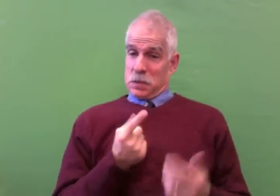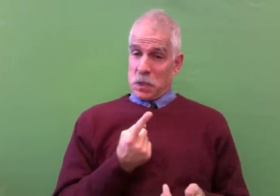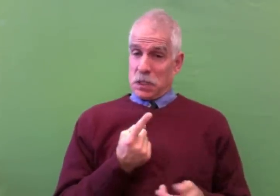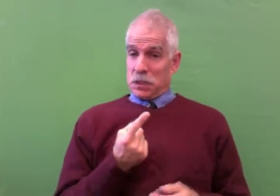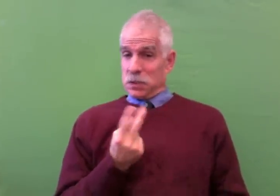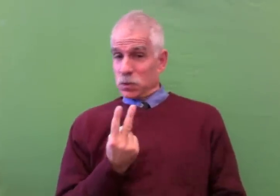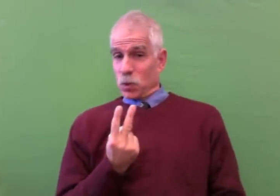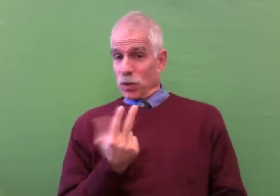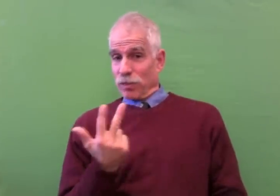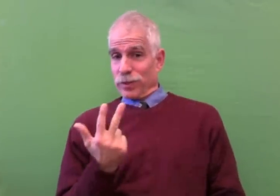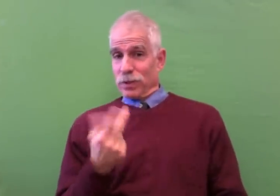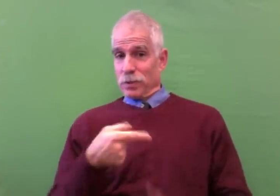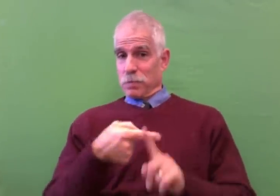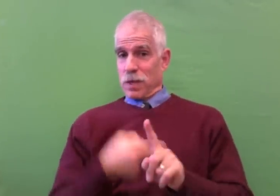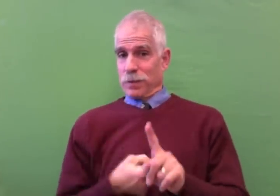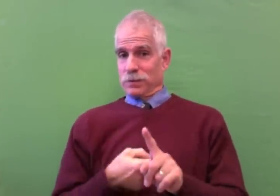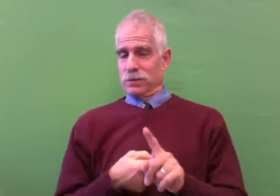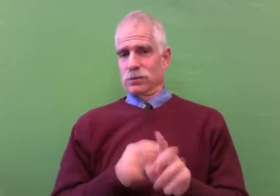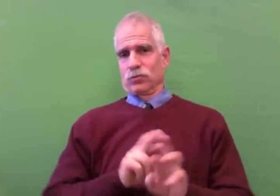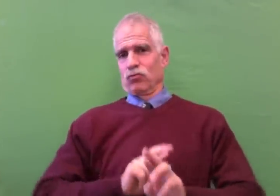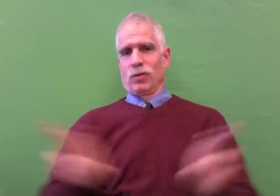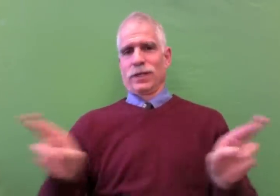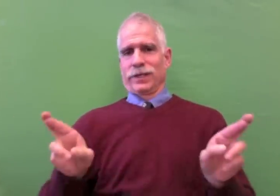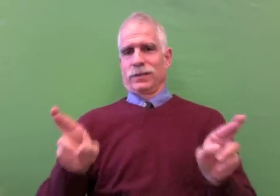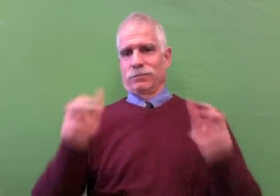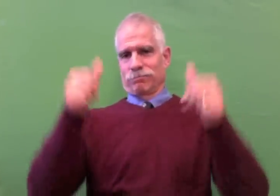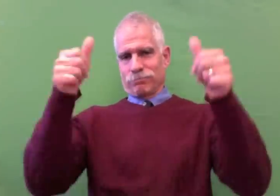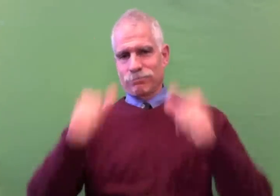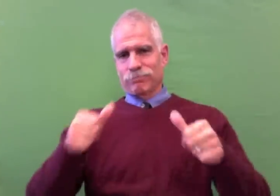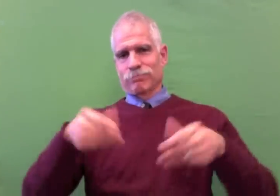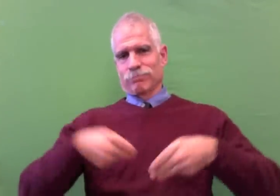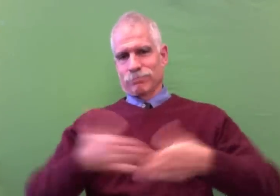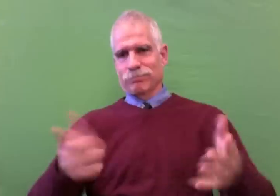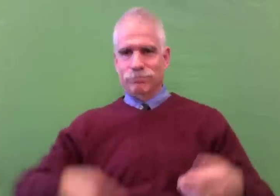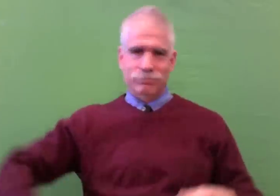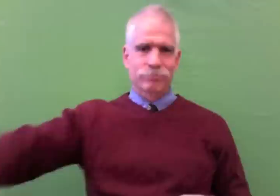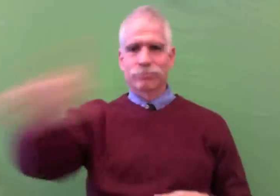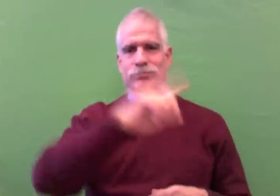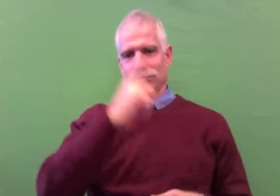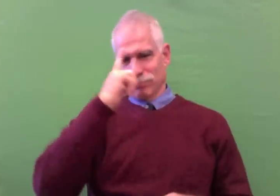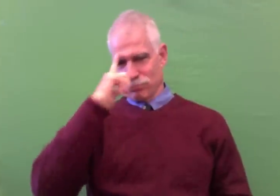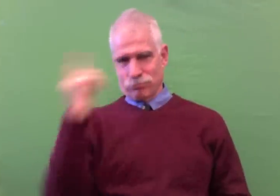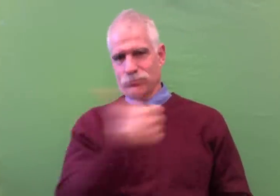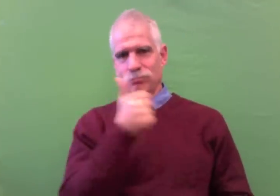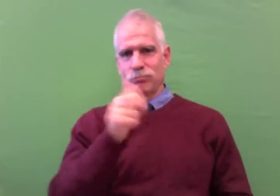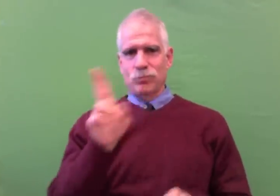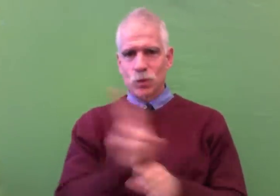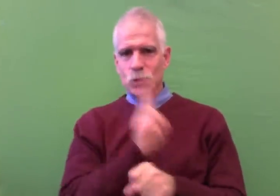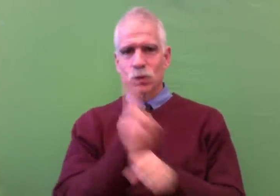in the next one to three months it will be ready for your viewing